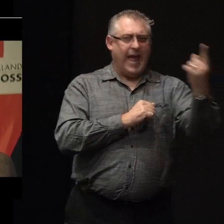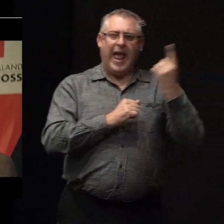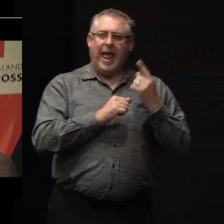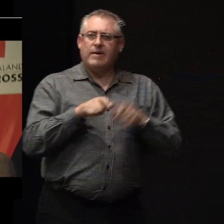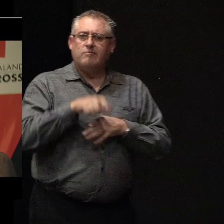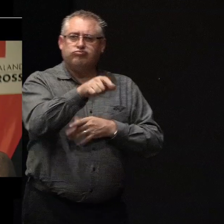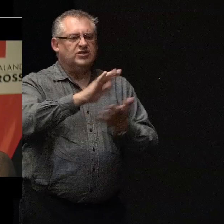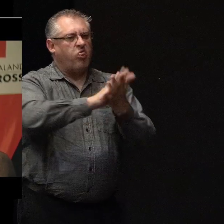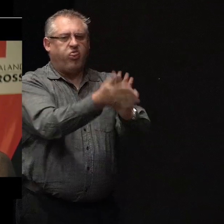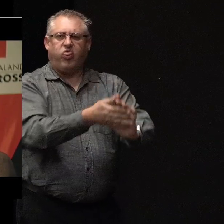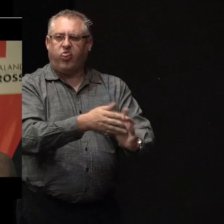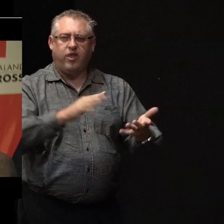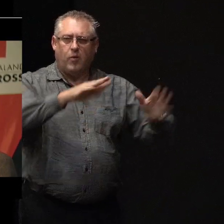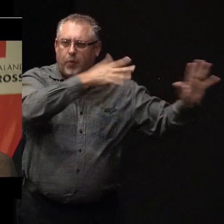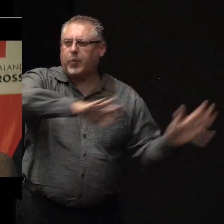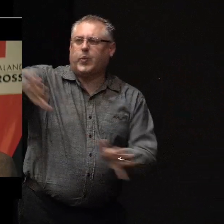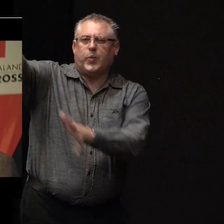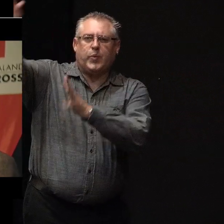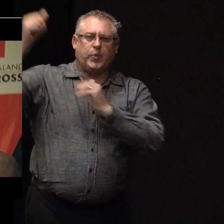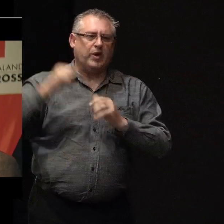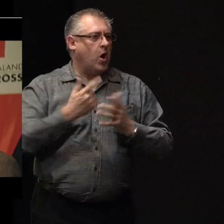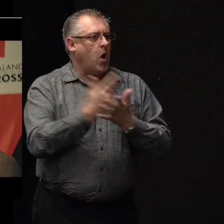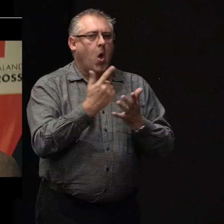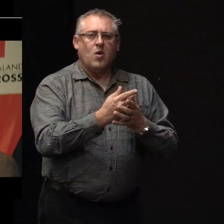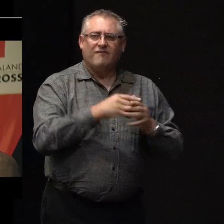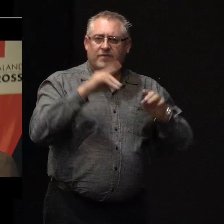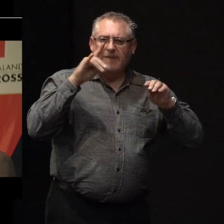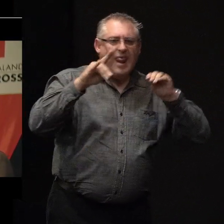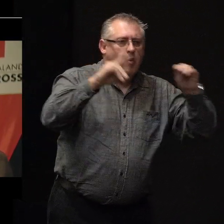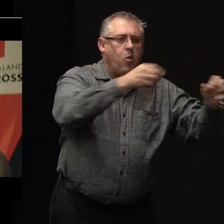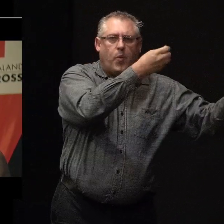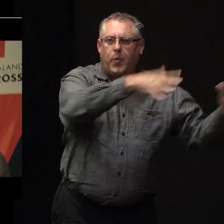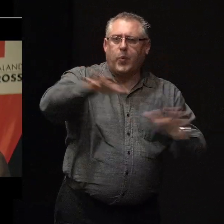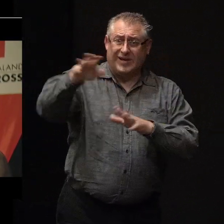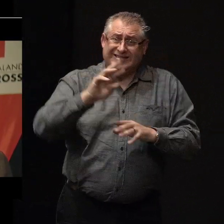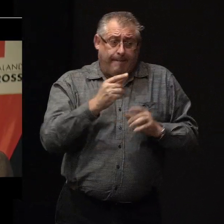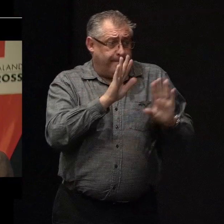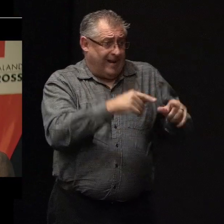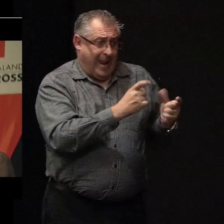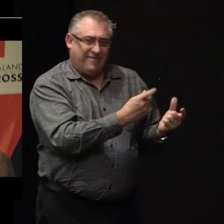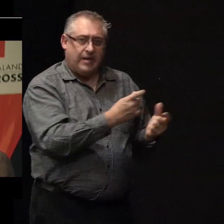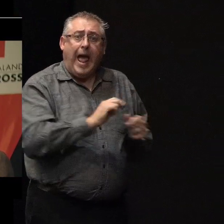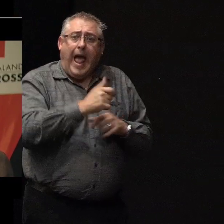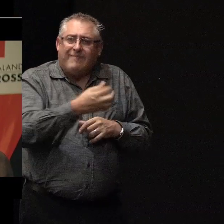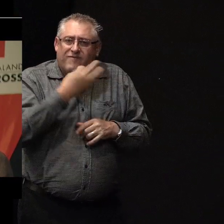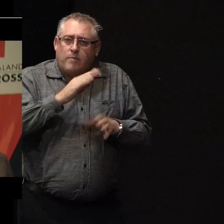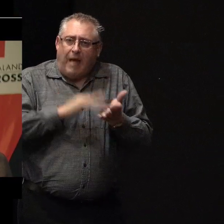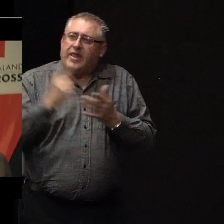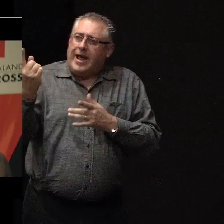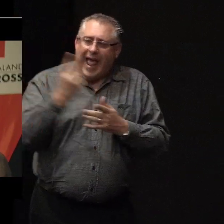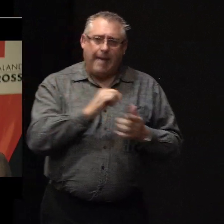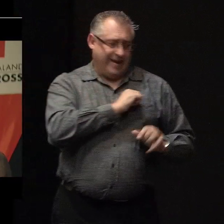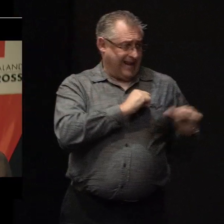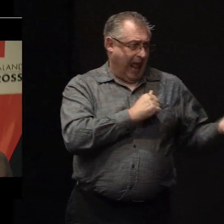washed out, a lot of his stock had been lost, but he still had some stock. And after some months he came to his neighbour and